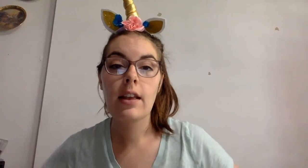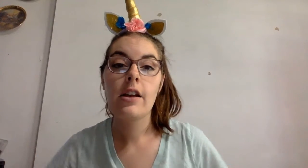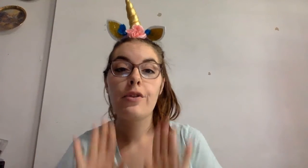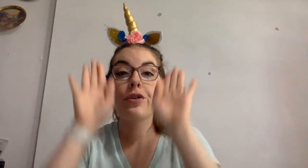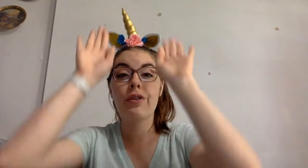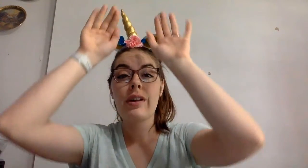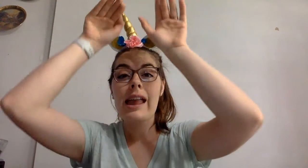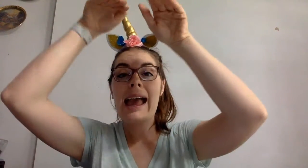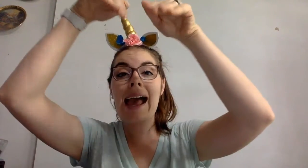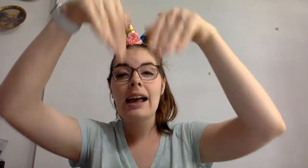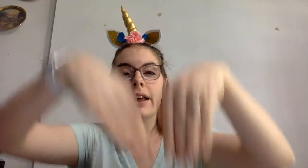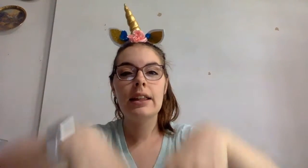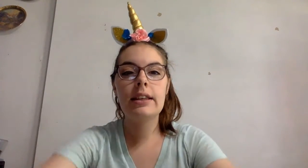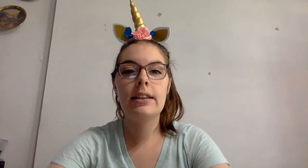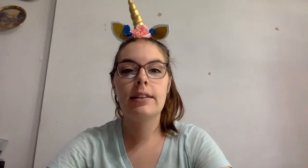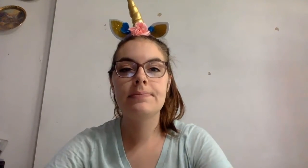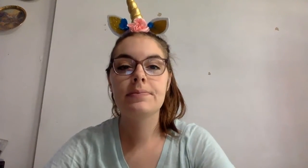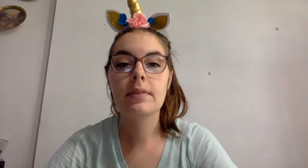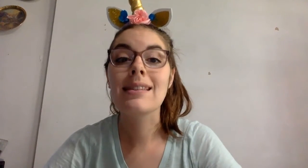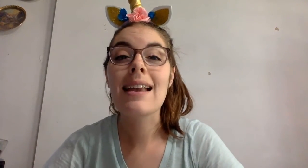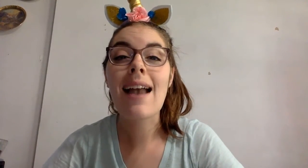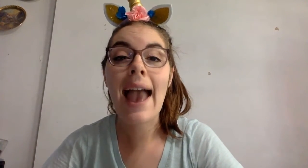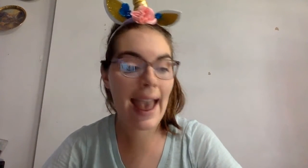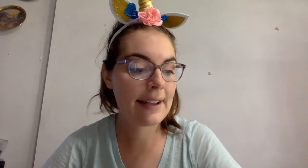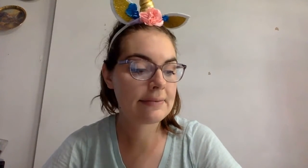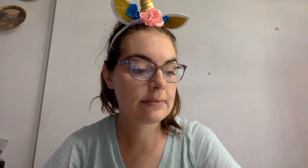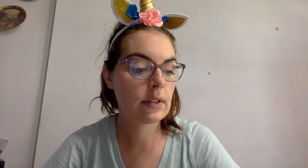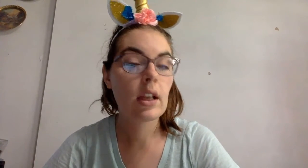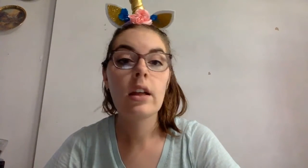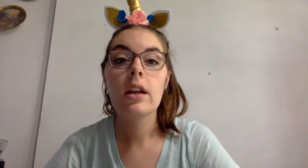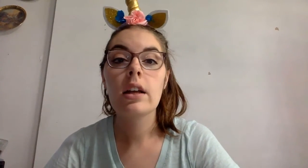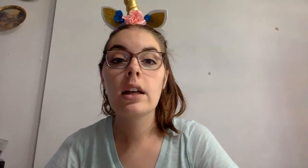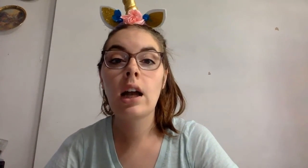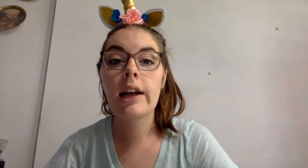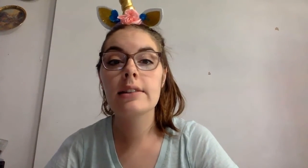F-e-n. A. Cut.